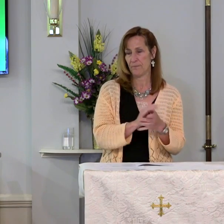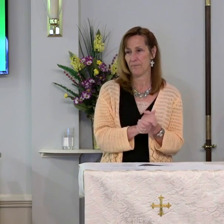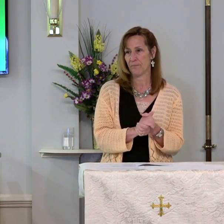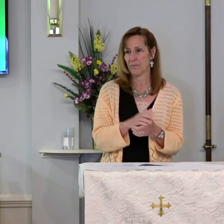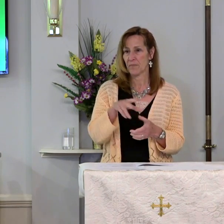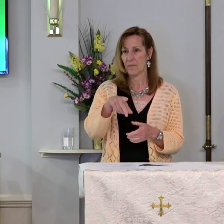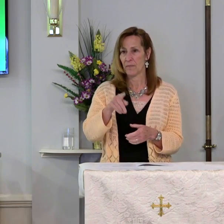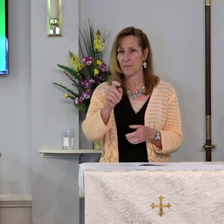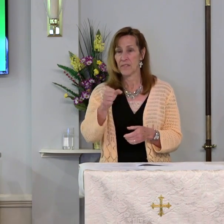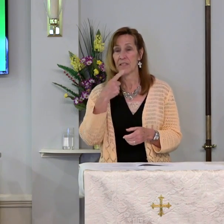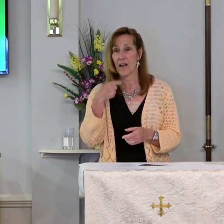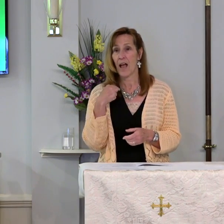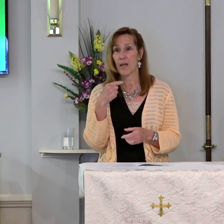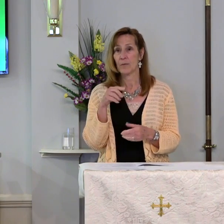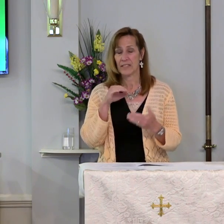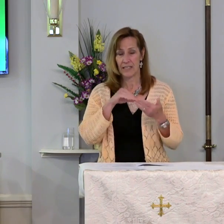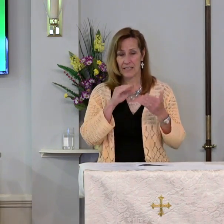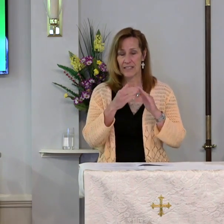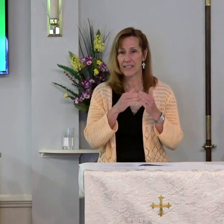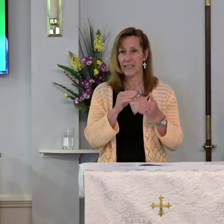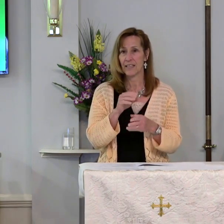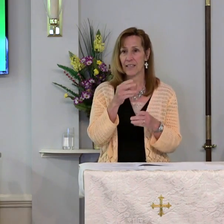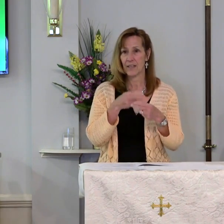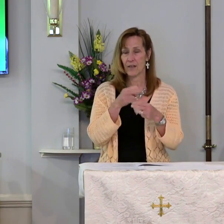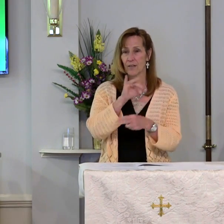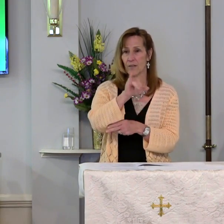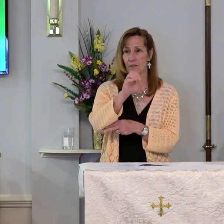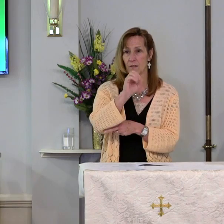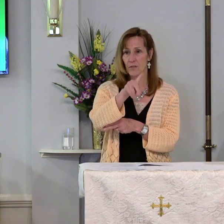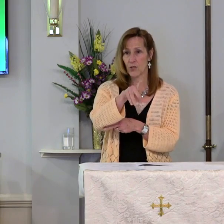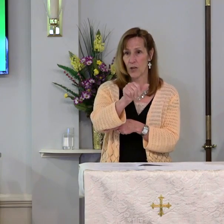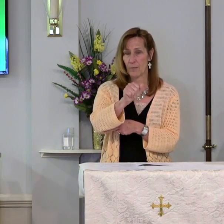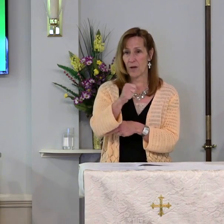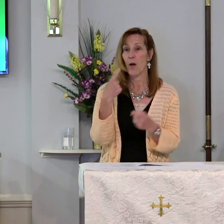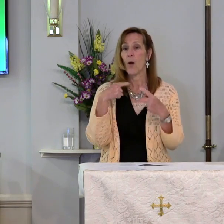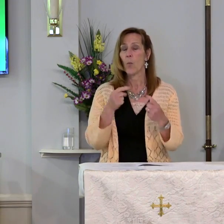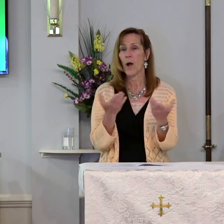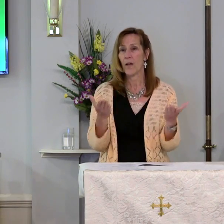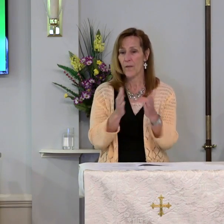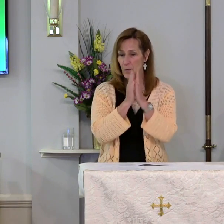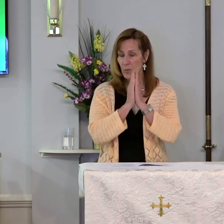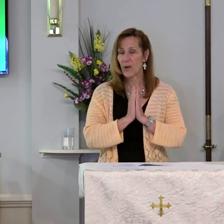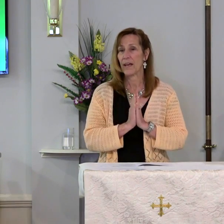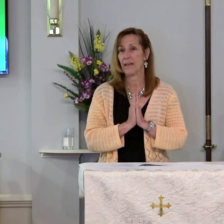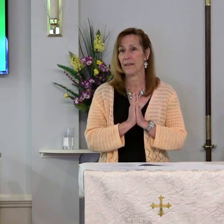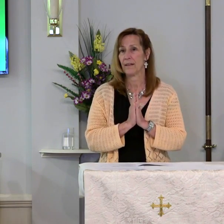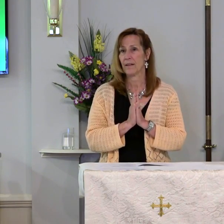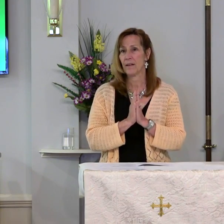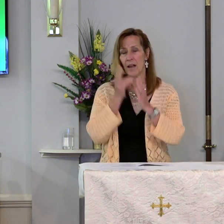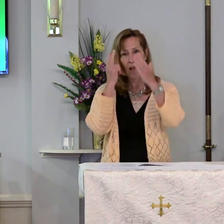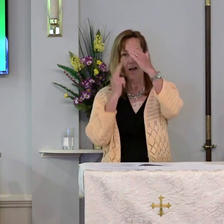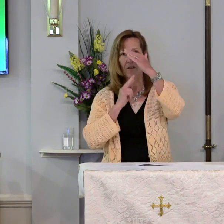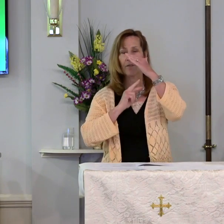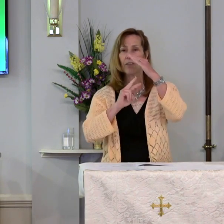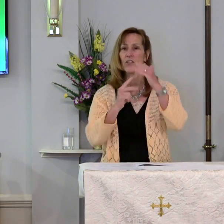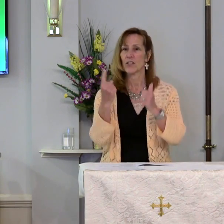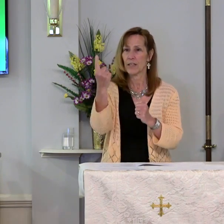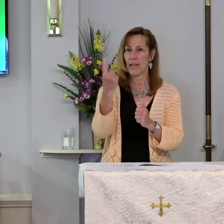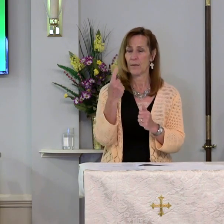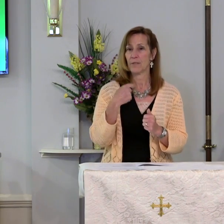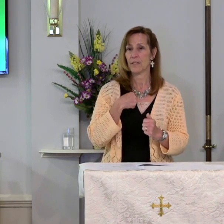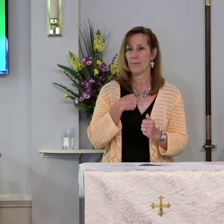Peter said, was in the city of Joppa. While I was praying, a vision came to me.